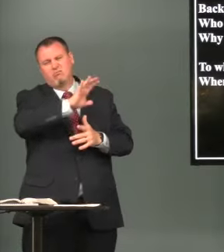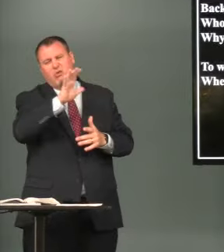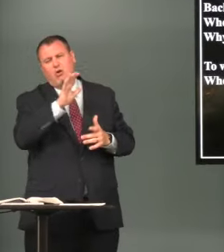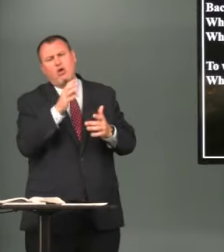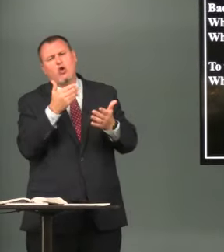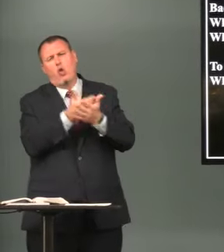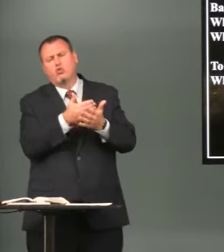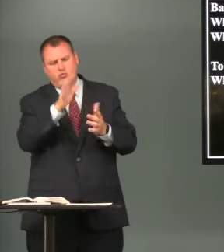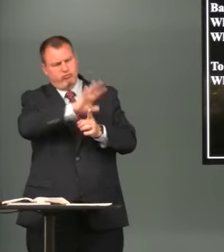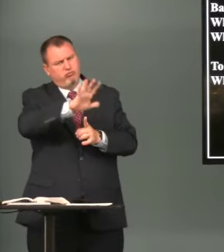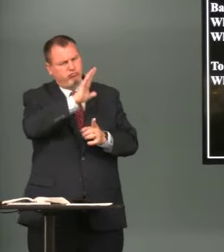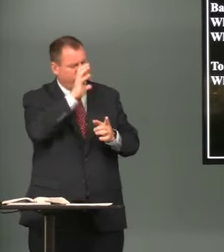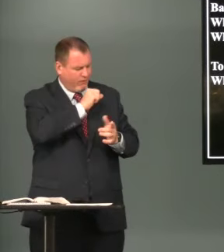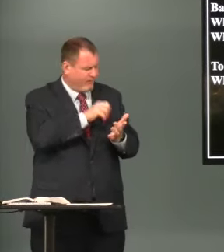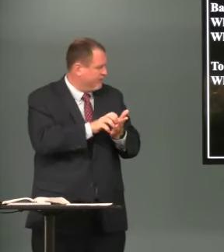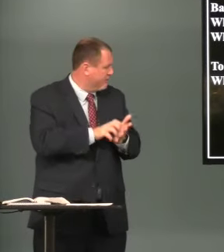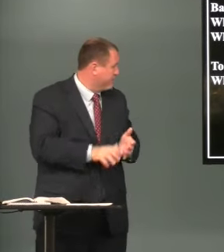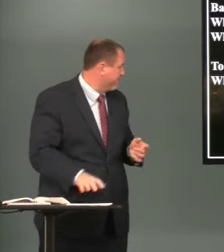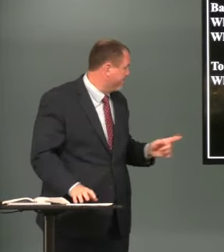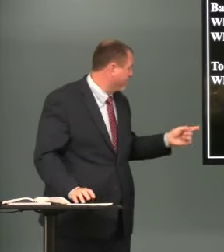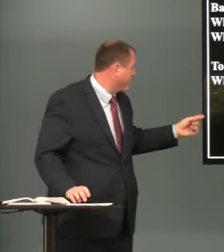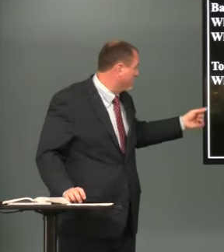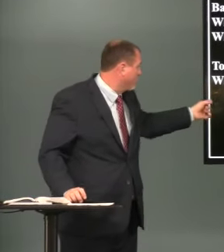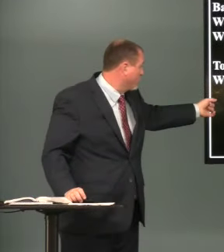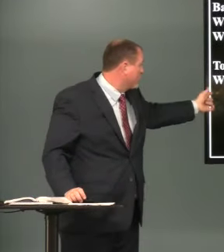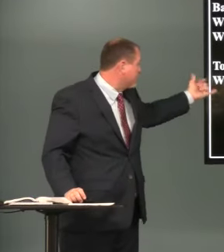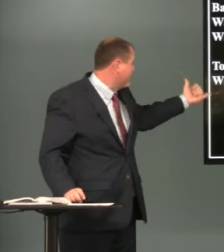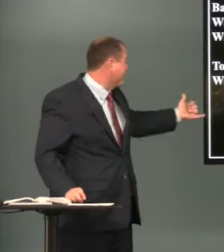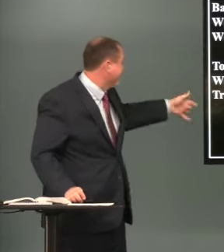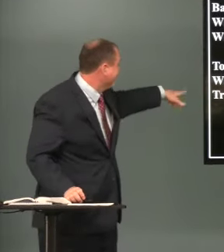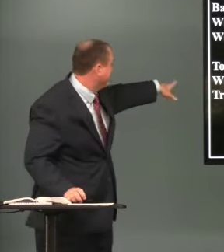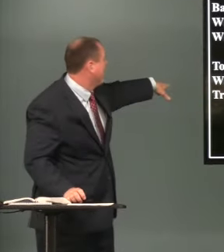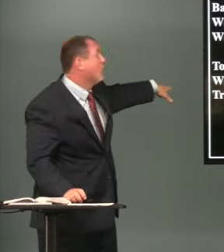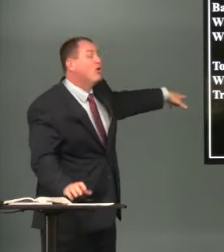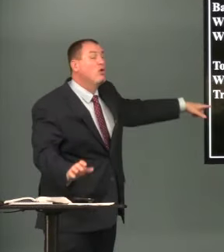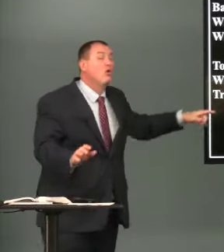so this is a rough estimate of ad 57 or 58